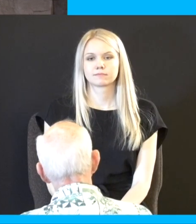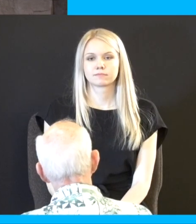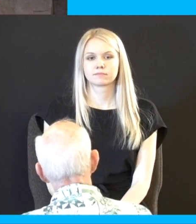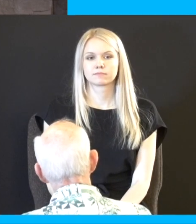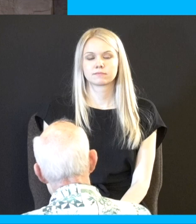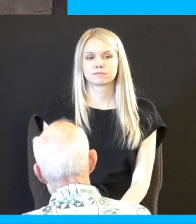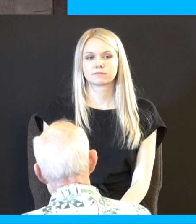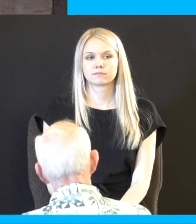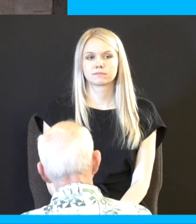that beating was on him